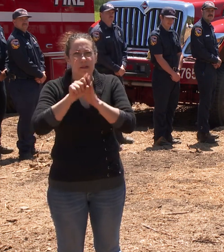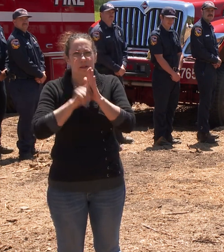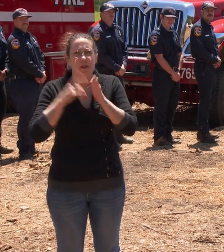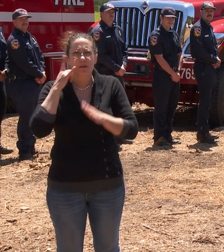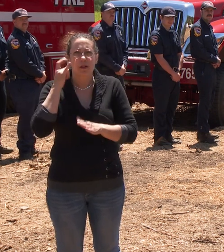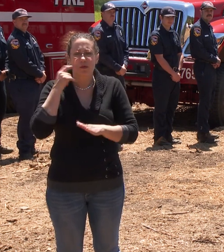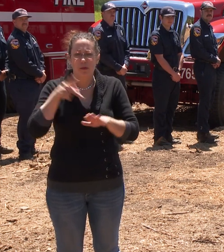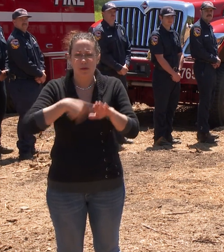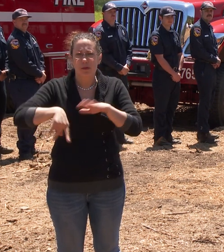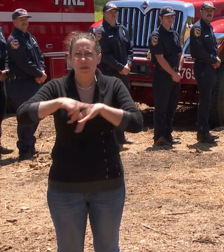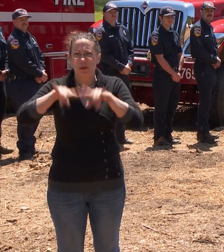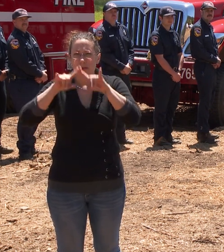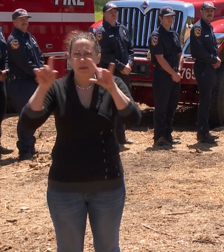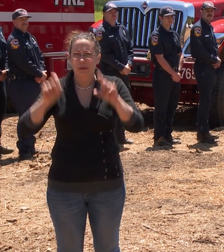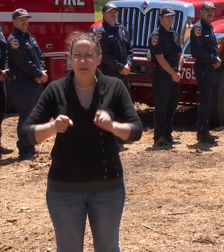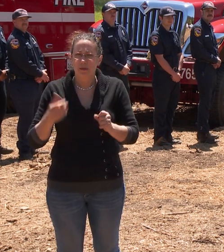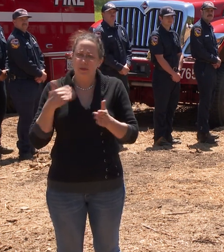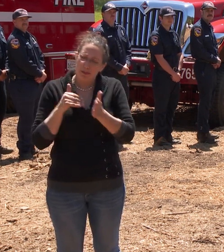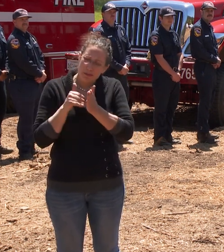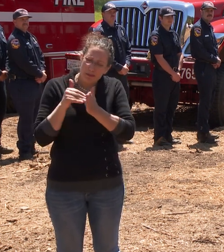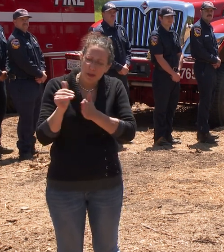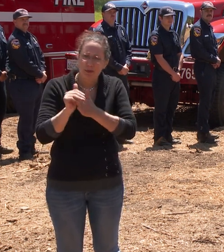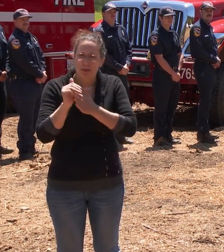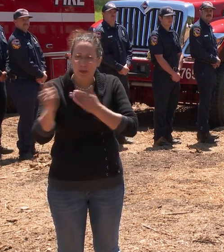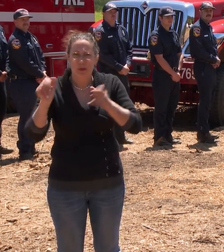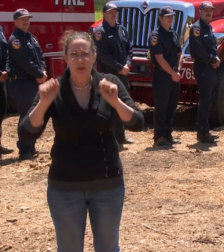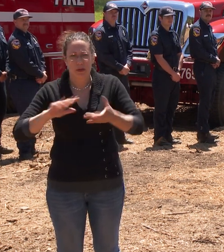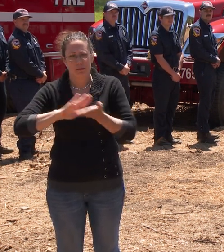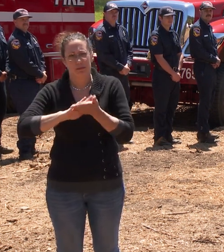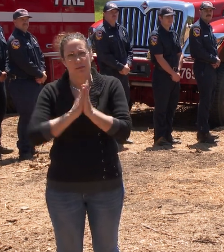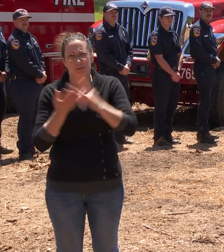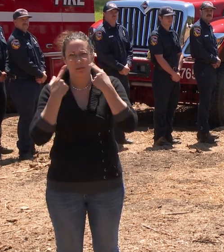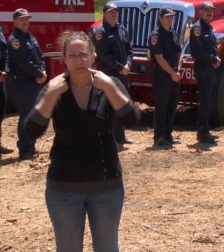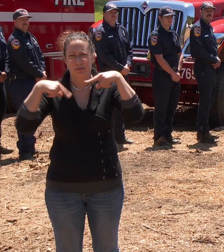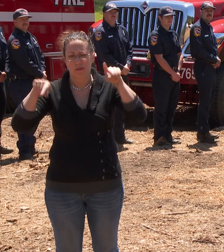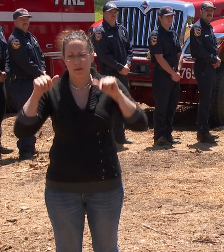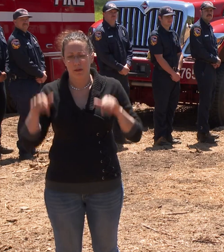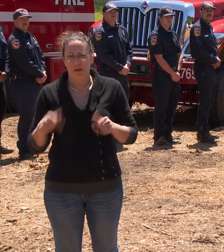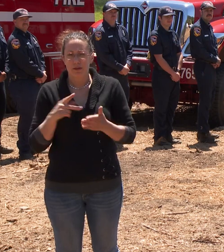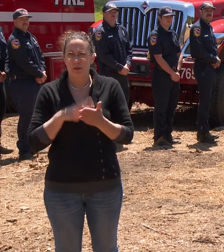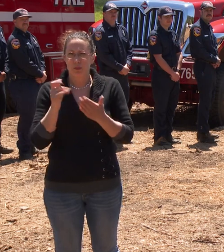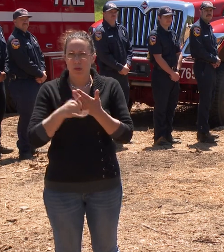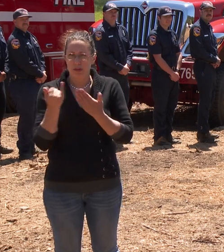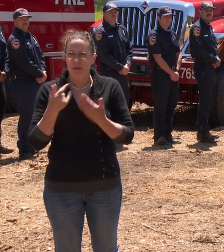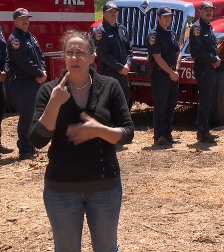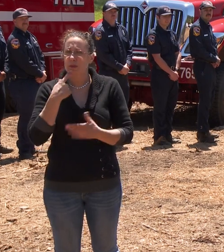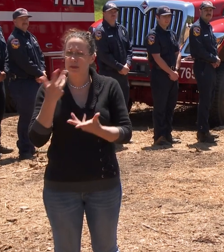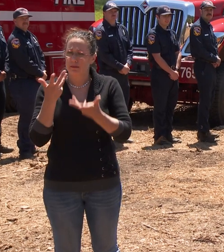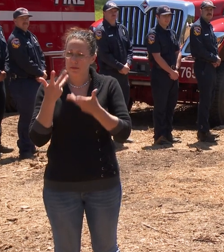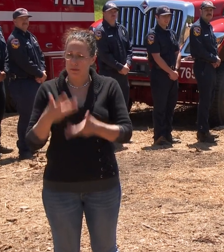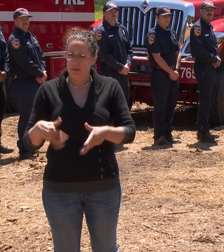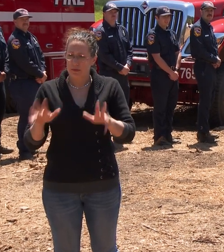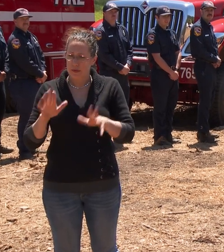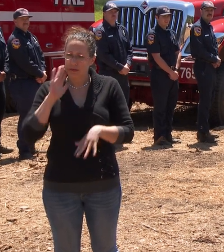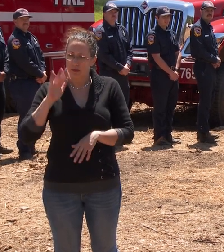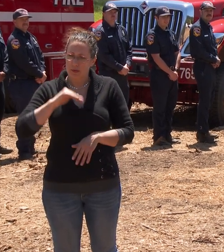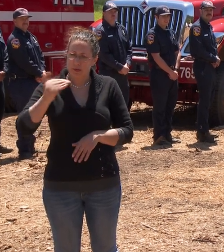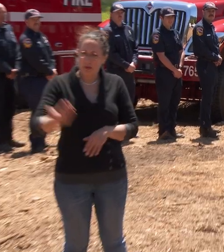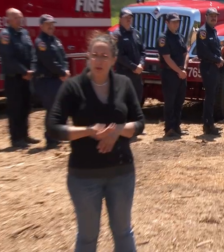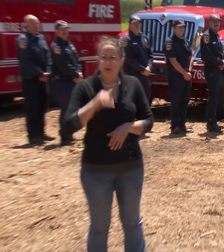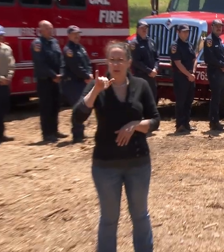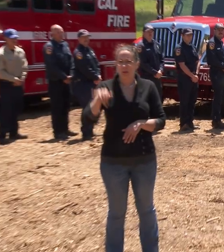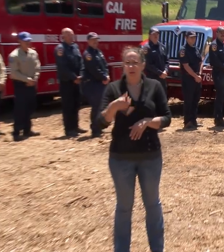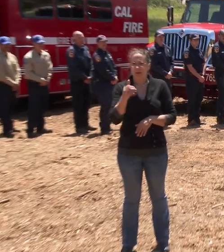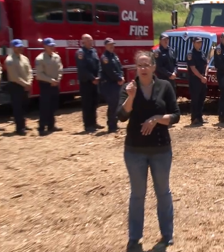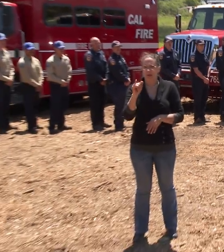awarding millions of dollars so these projects can occur. So with that said, I'd like to introduce Jaime